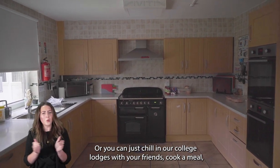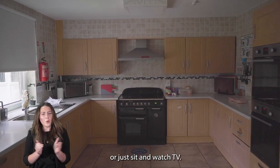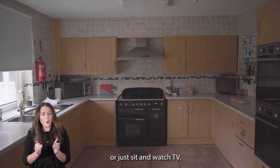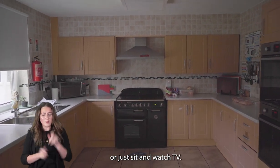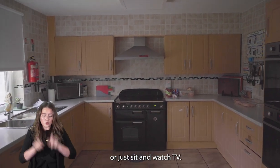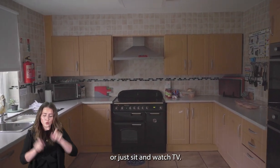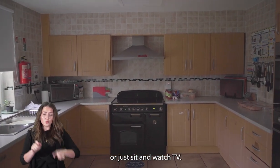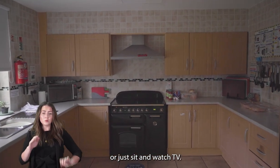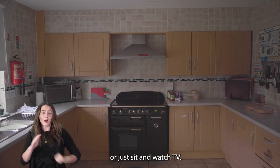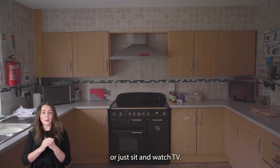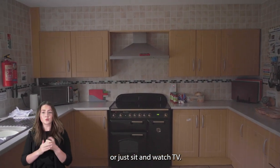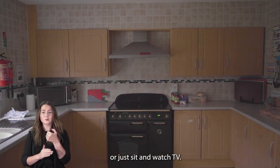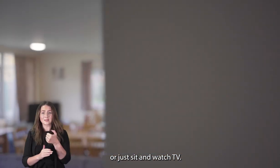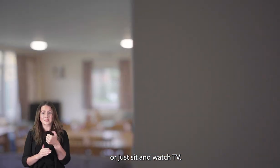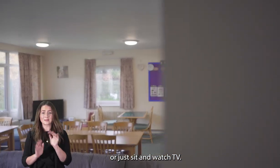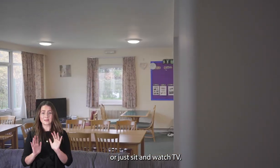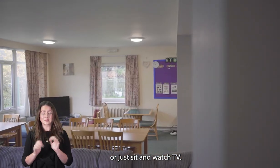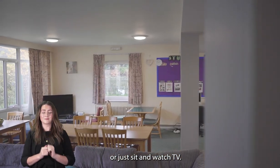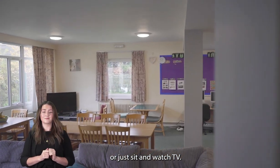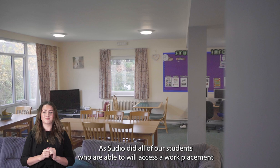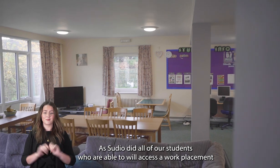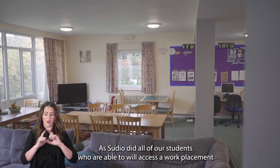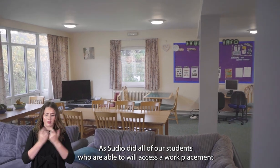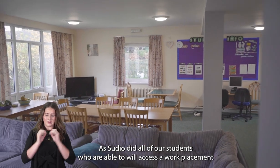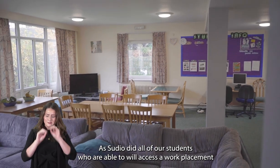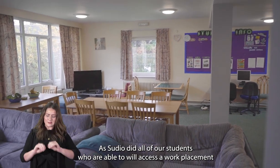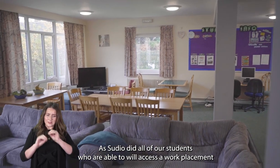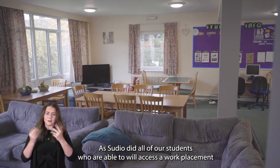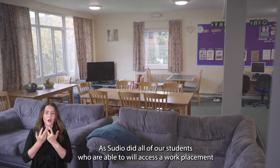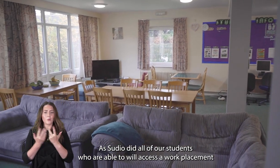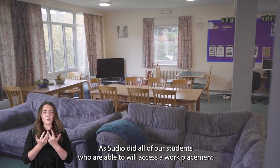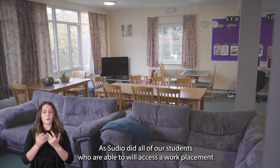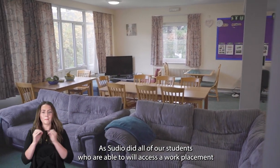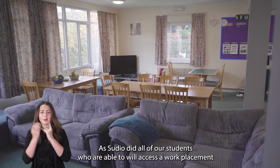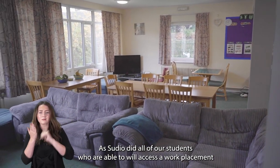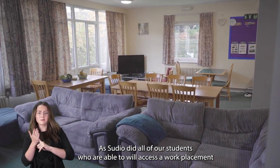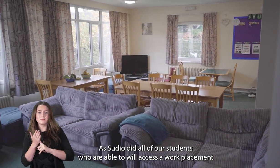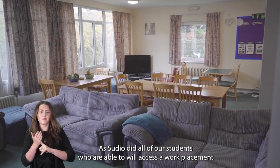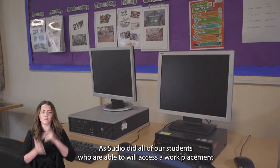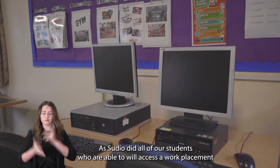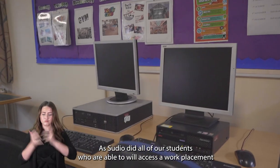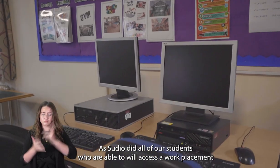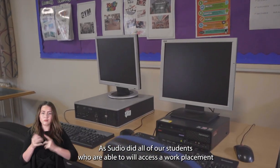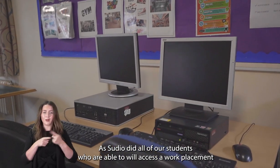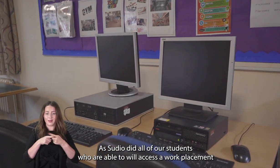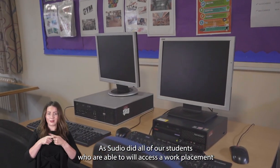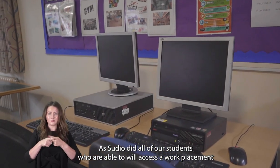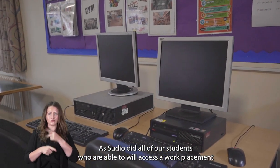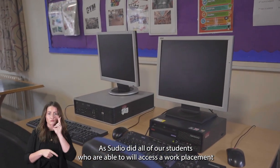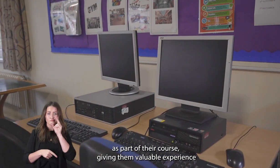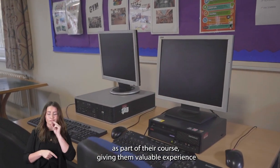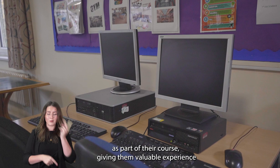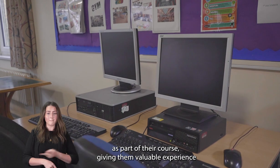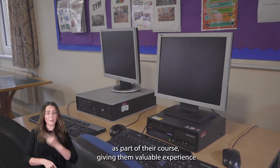meal or just sit and watch tv. As Sudio did all of our students who are able to will access a work